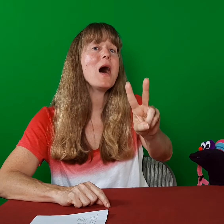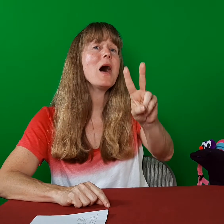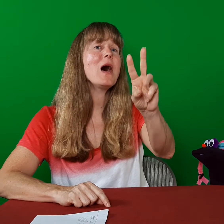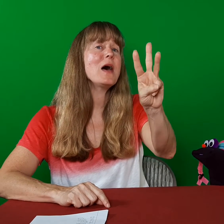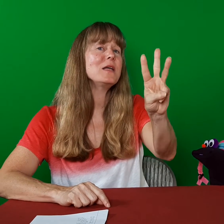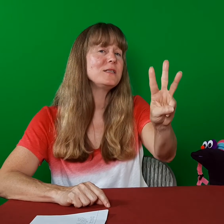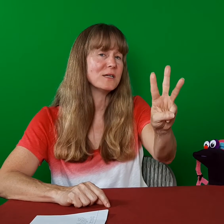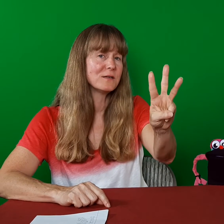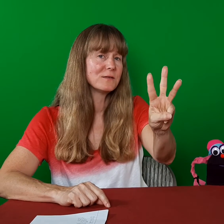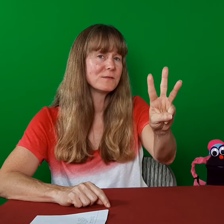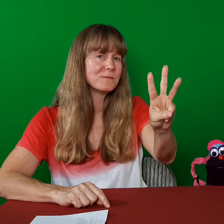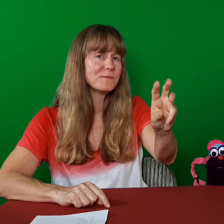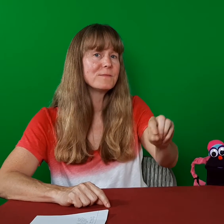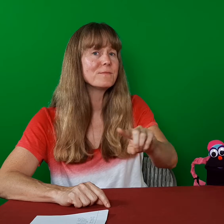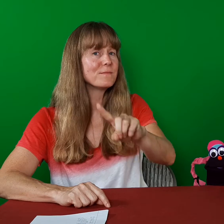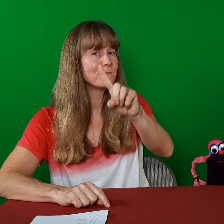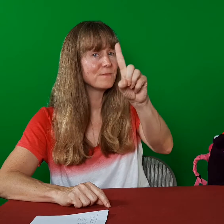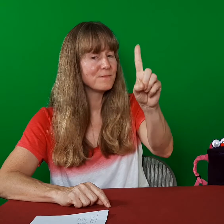Mud. Mud.